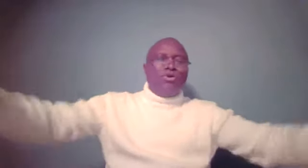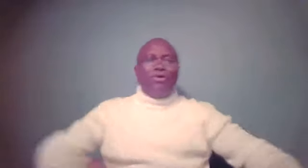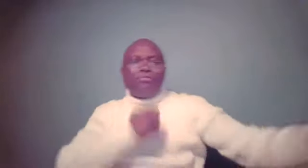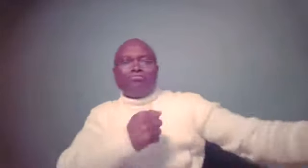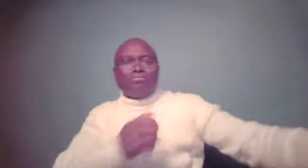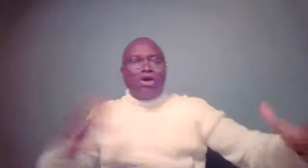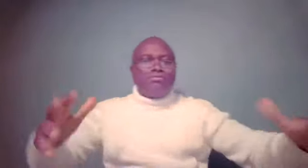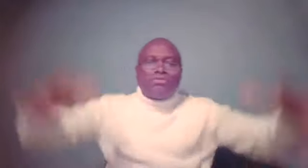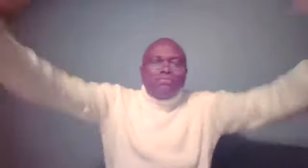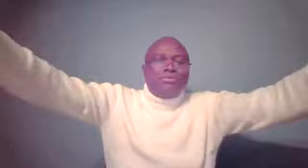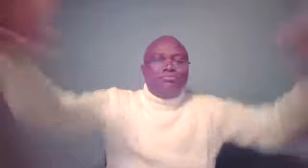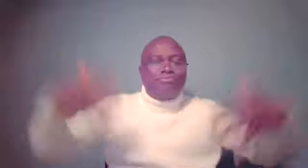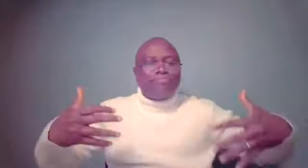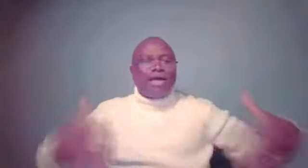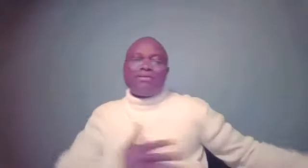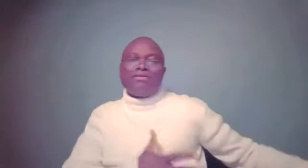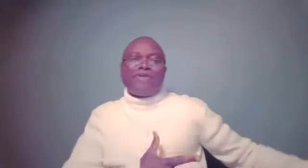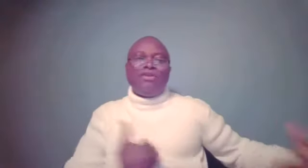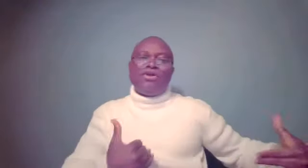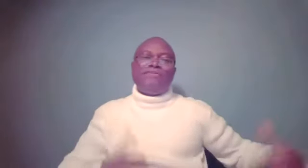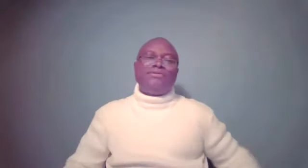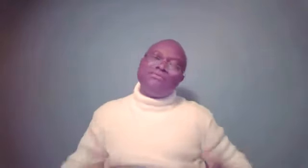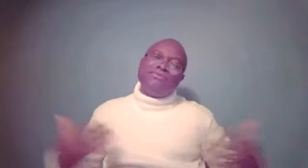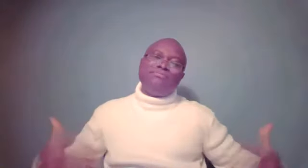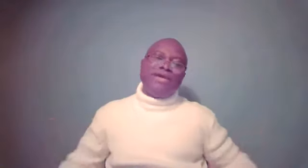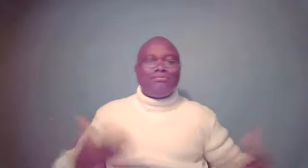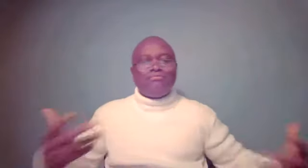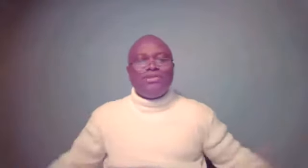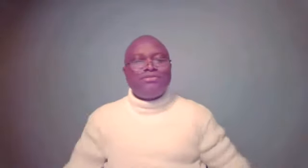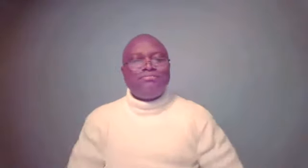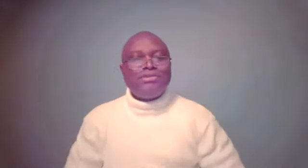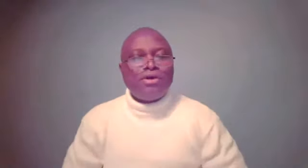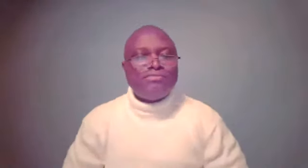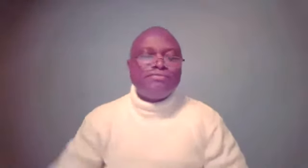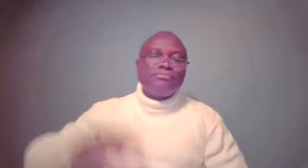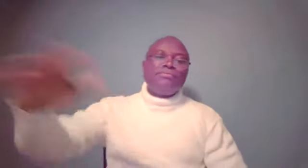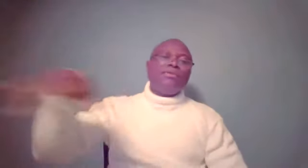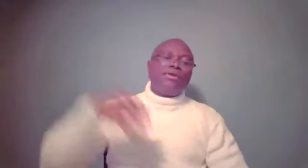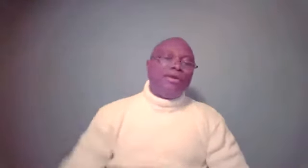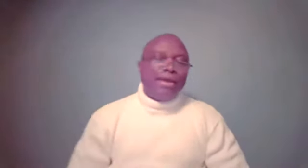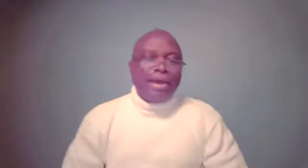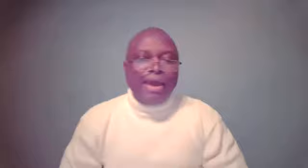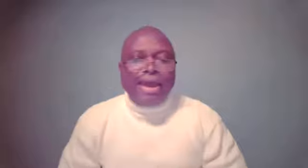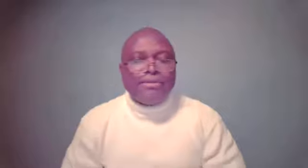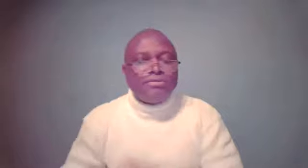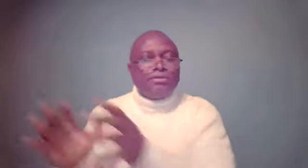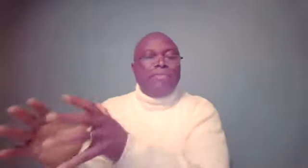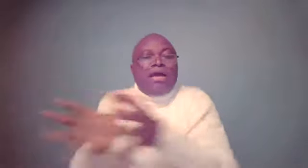hunt, bring back. The father loved it. know, men meet, meet love. And Rebecca